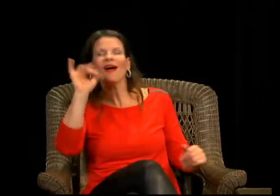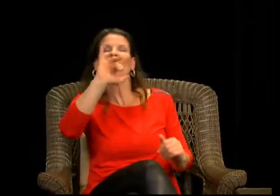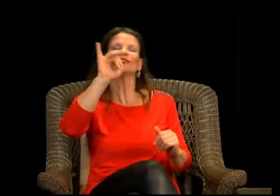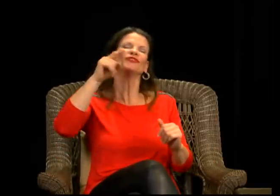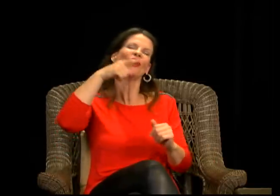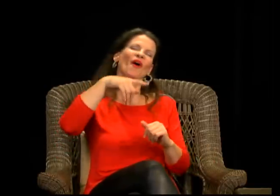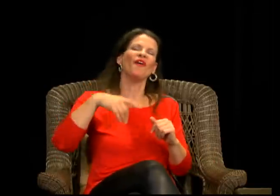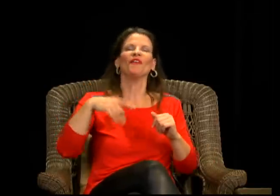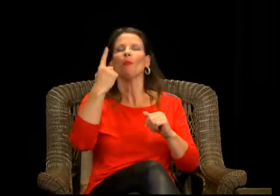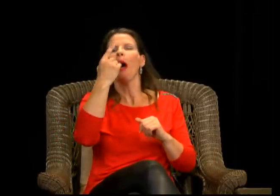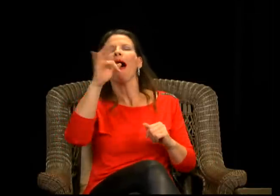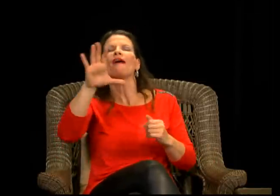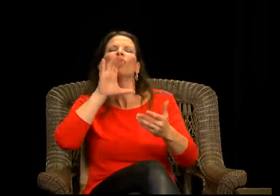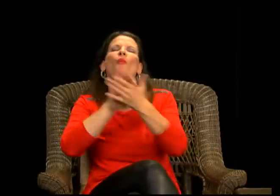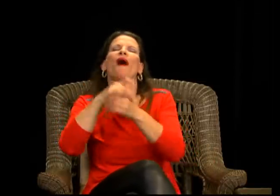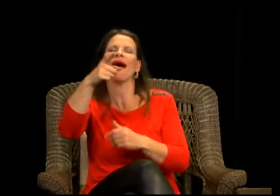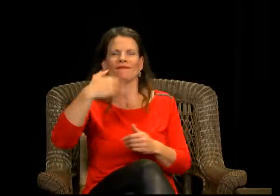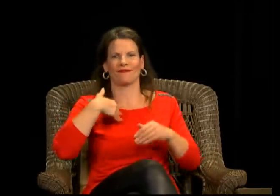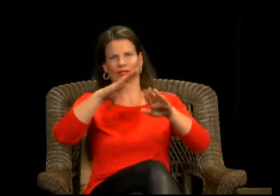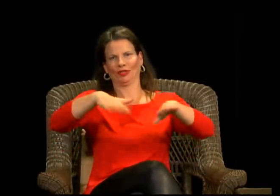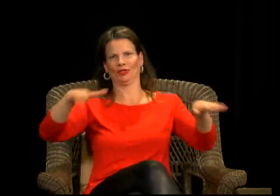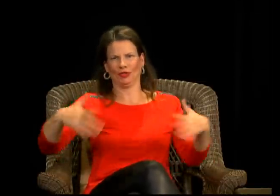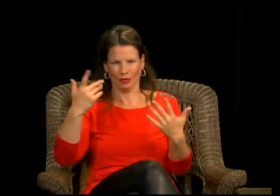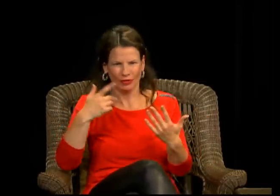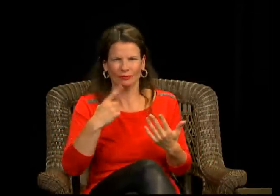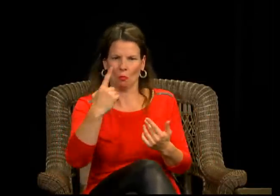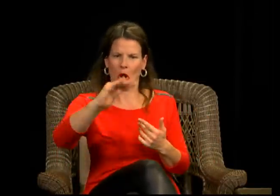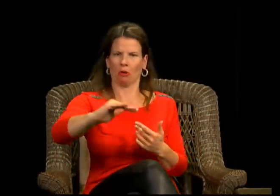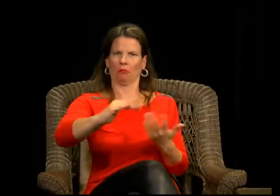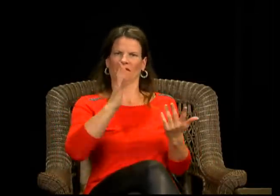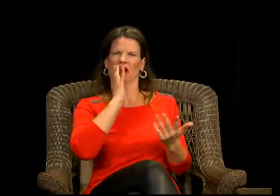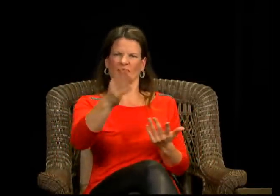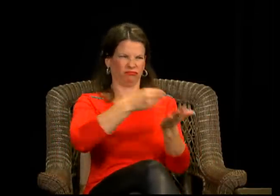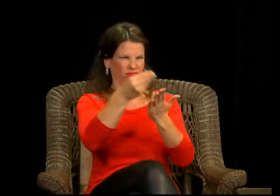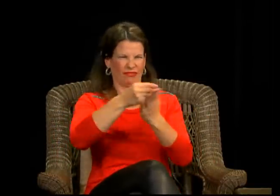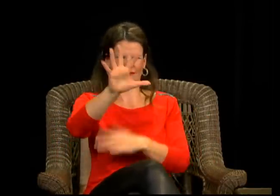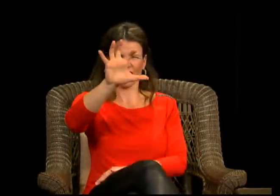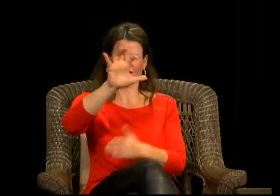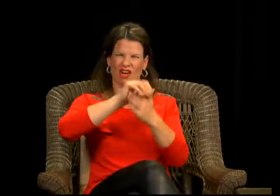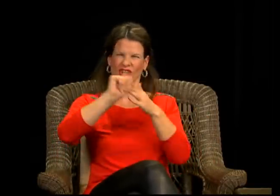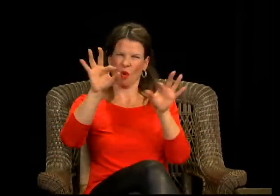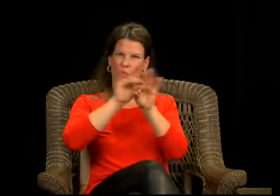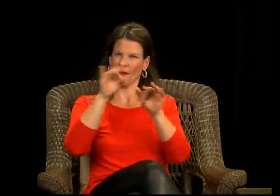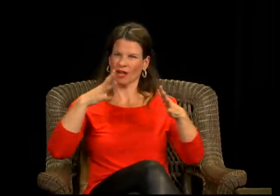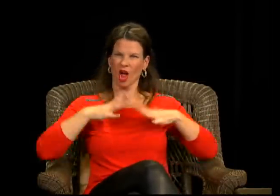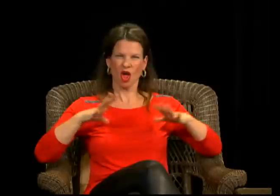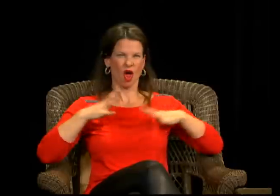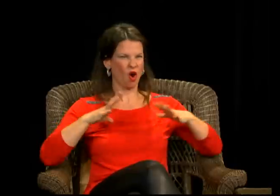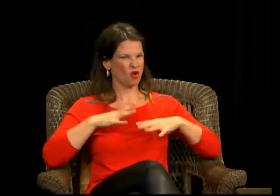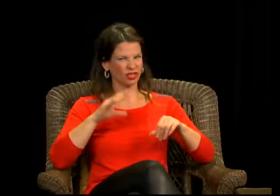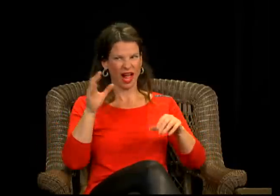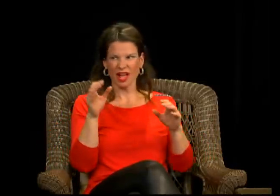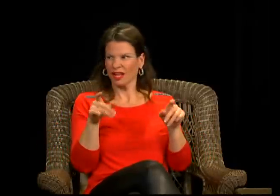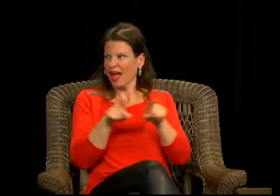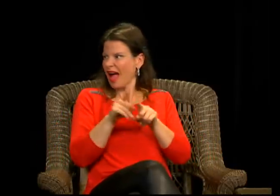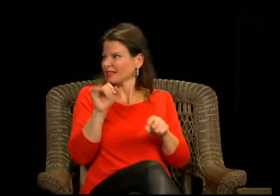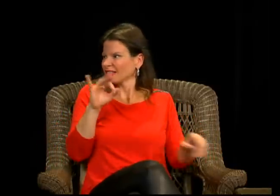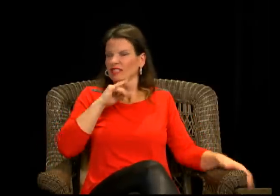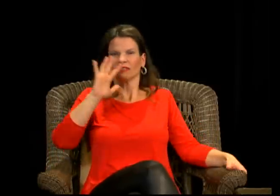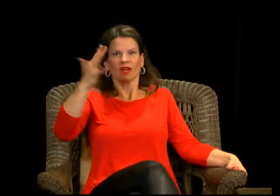that's a hefty amount of money, but wow, you are so lucky to be able to do that. Um, and the amount